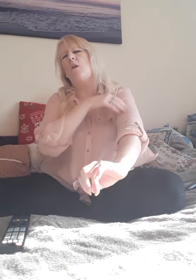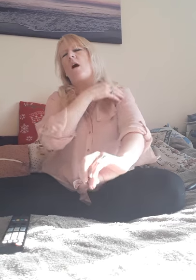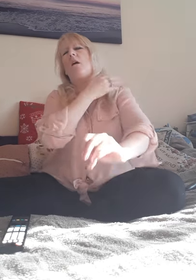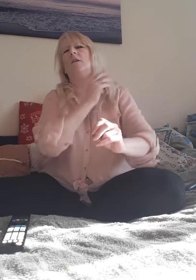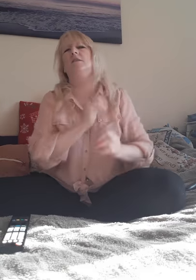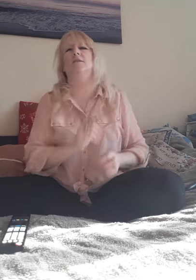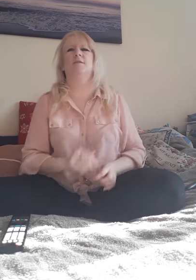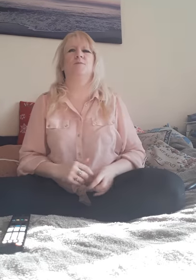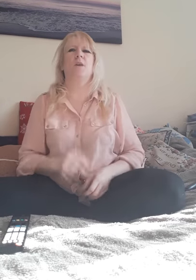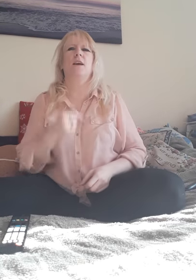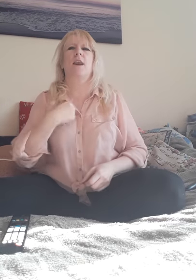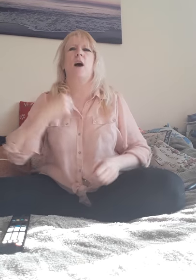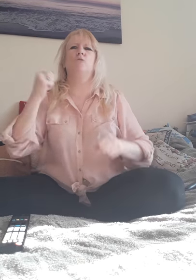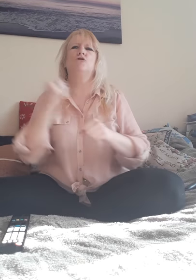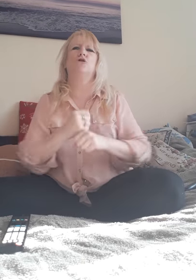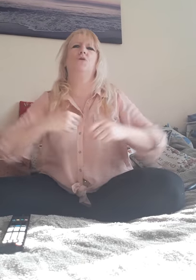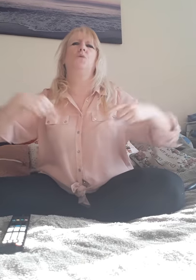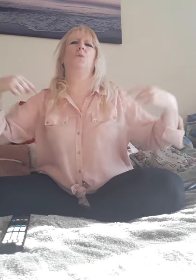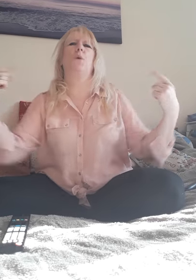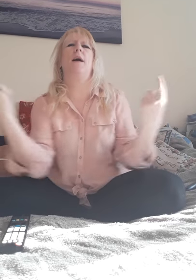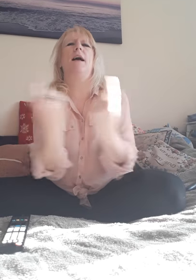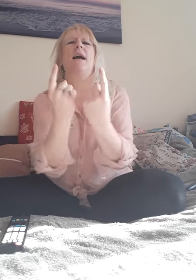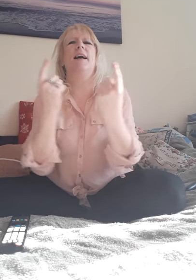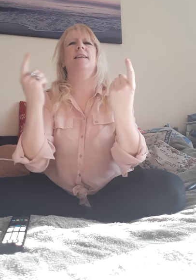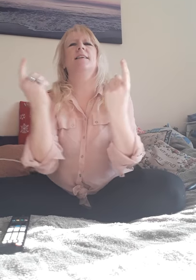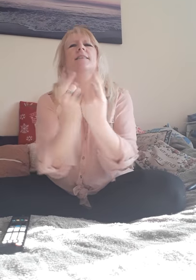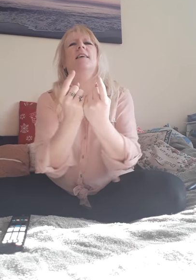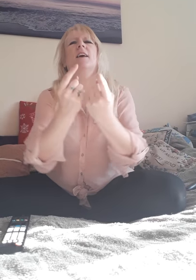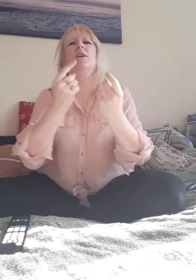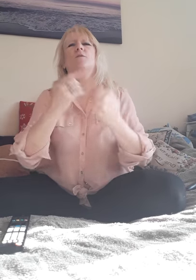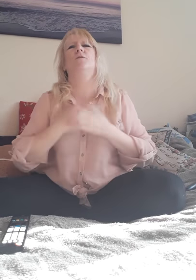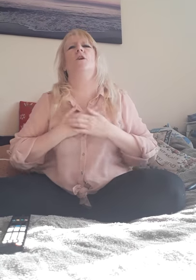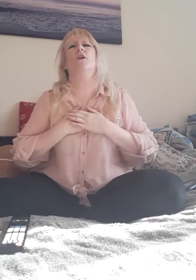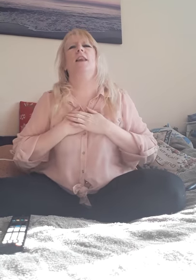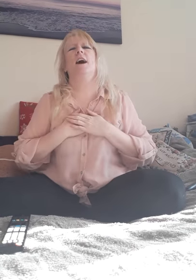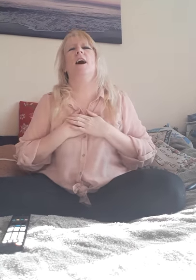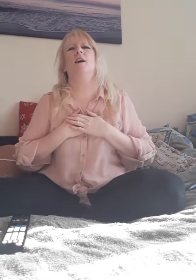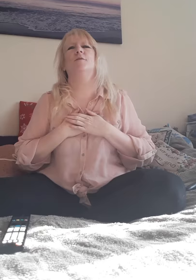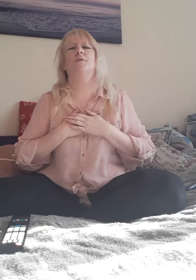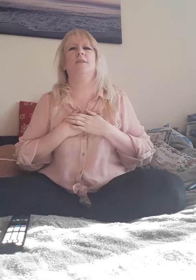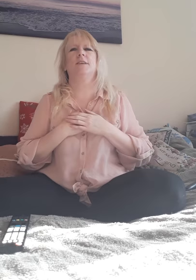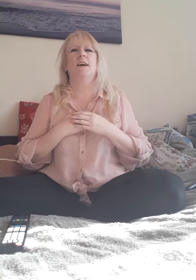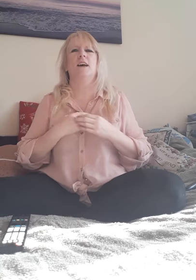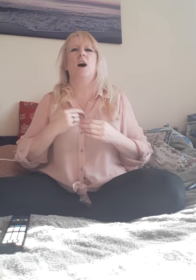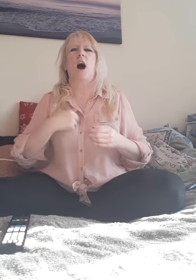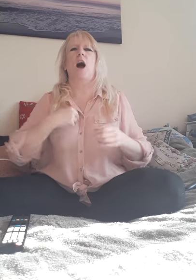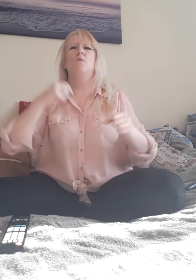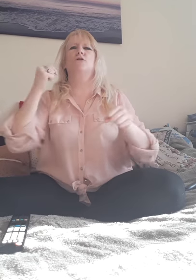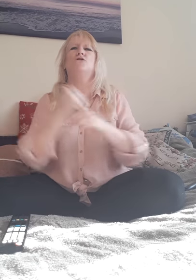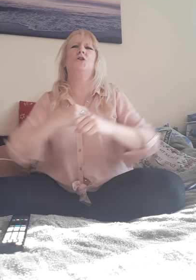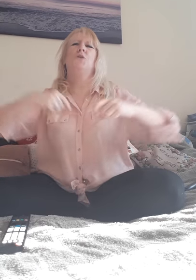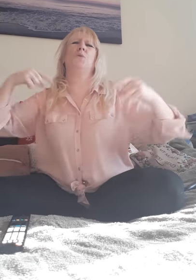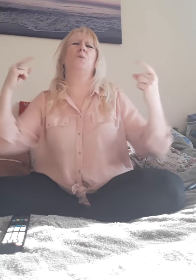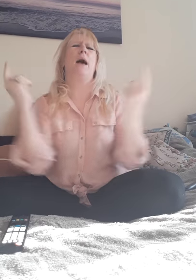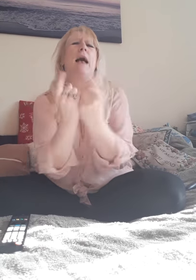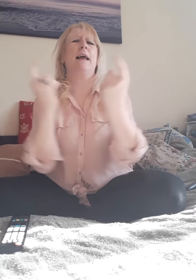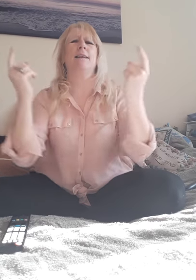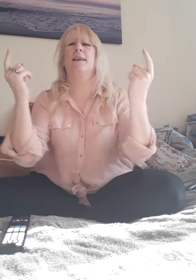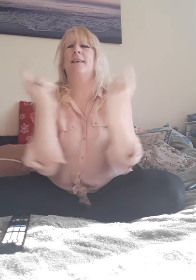I won't do anything for love, and I won't do anything